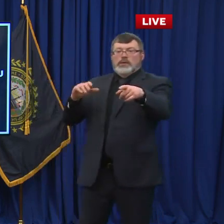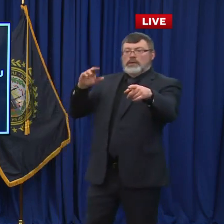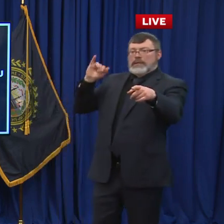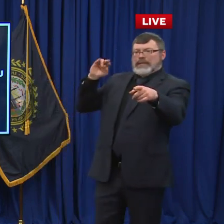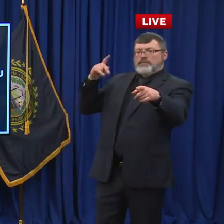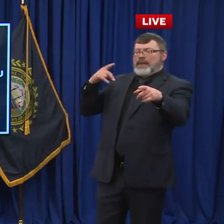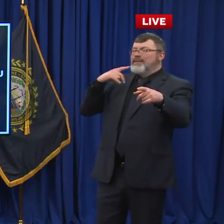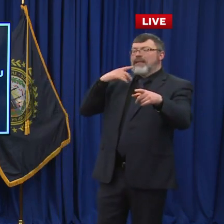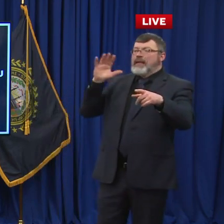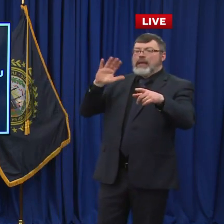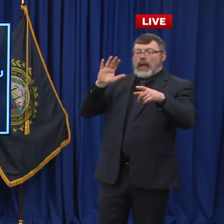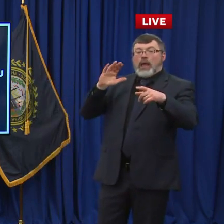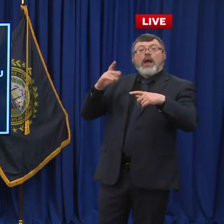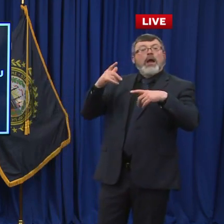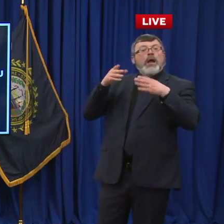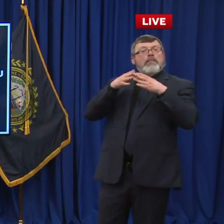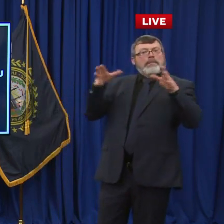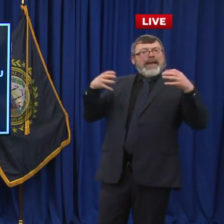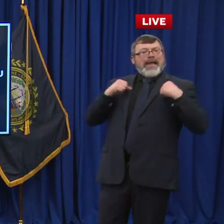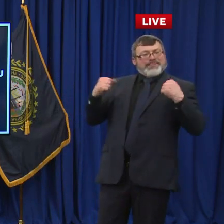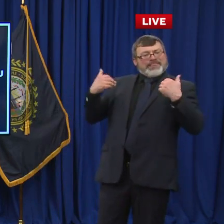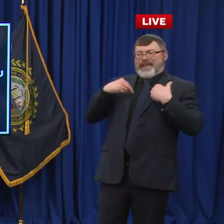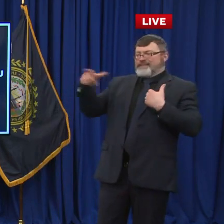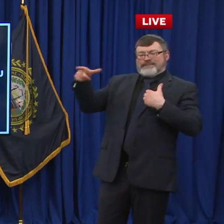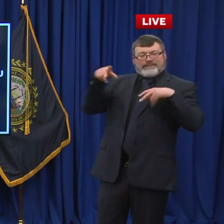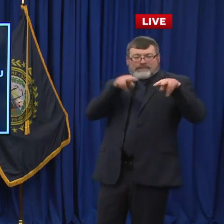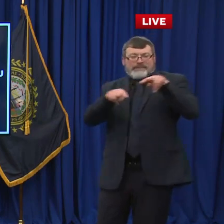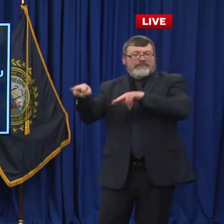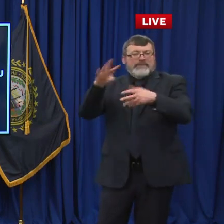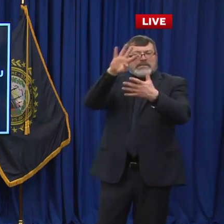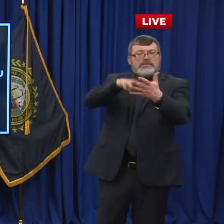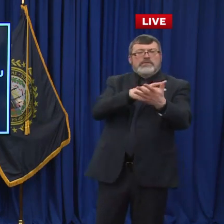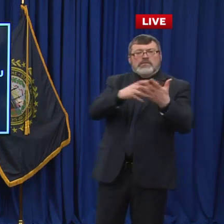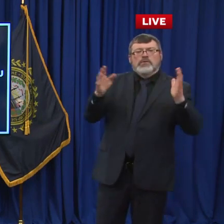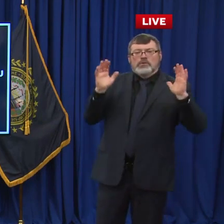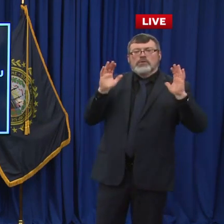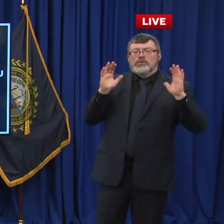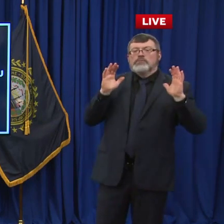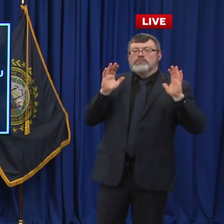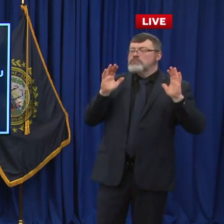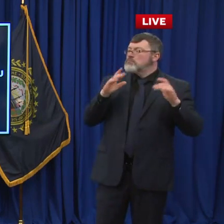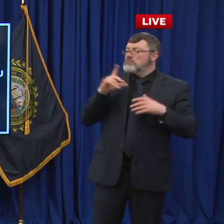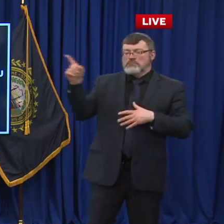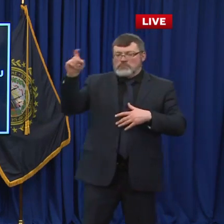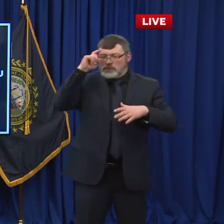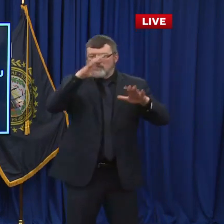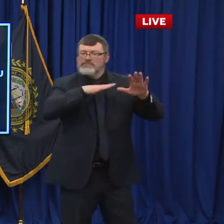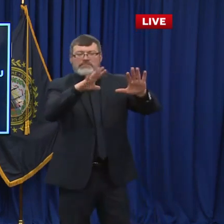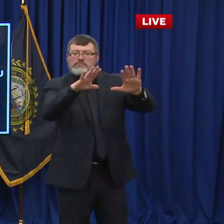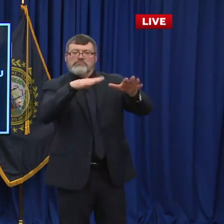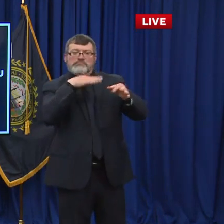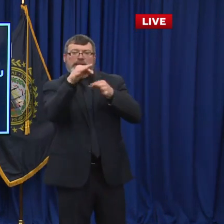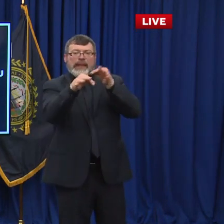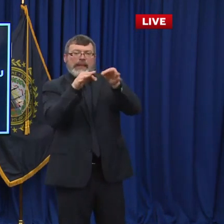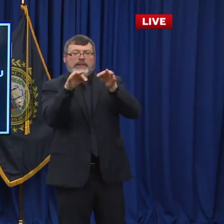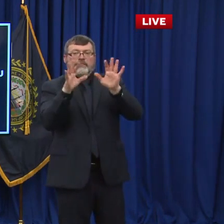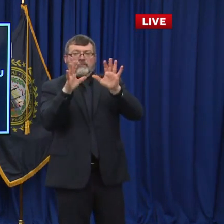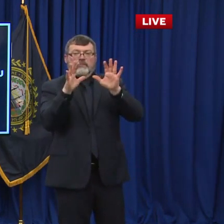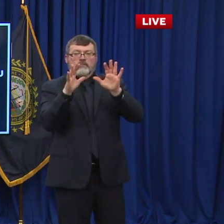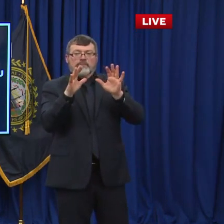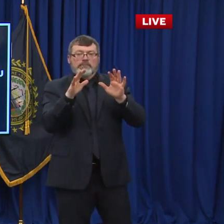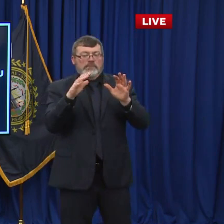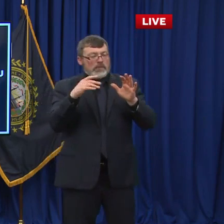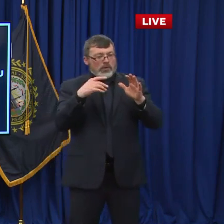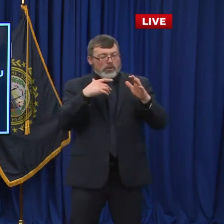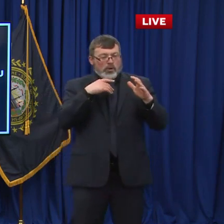I see what you're saying. No, that's I see. That's a very good question. So those are some of the in essence, that's a temporary duplication that we would have to go in and